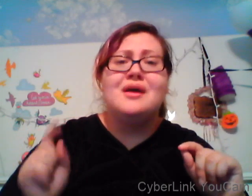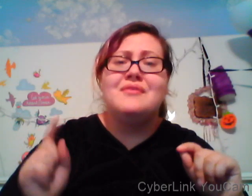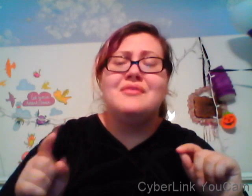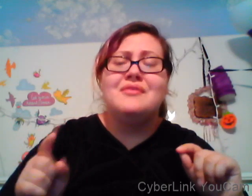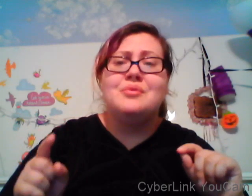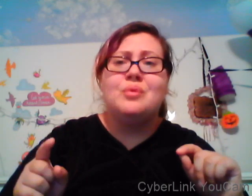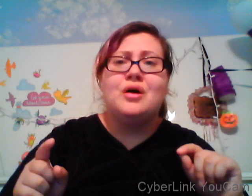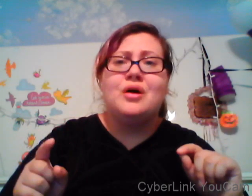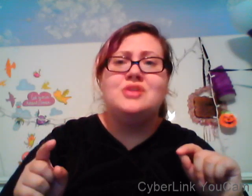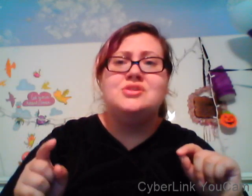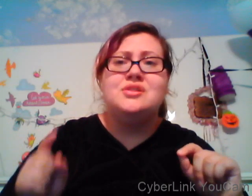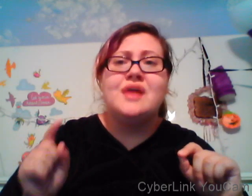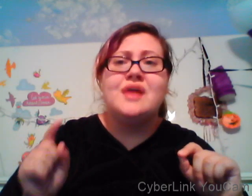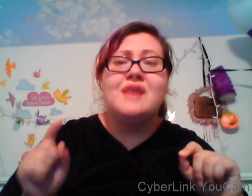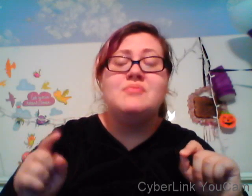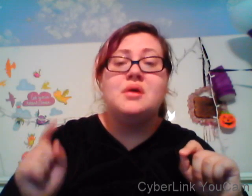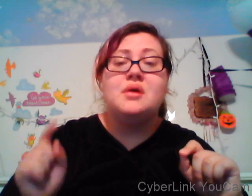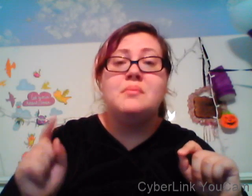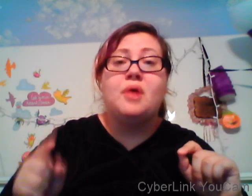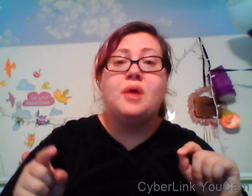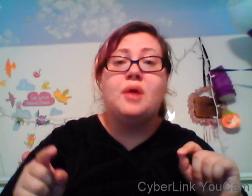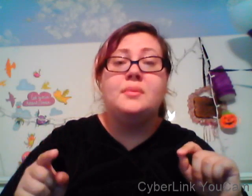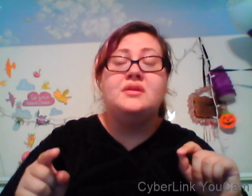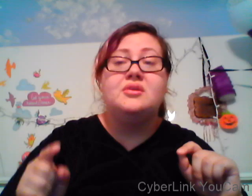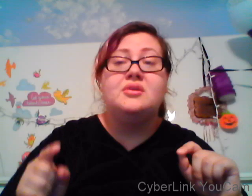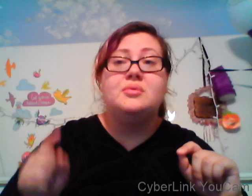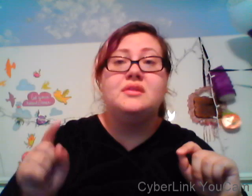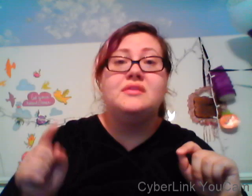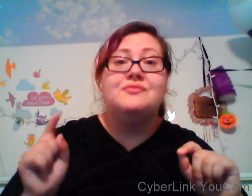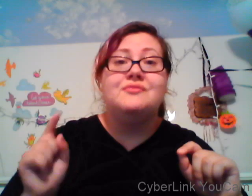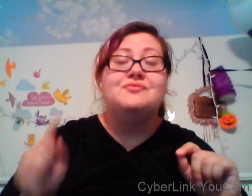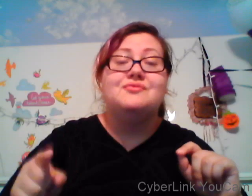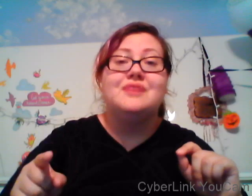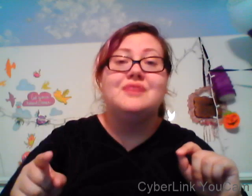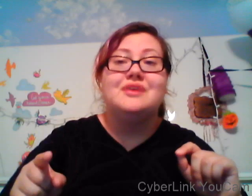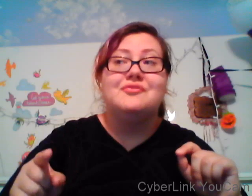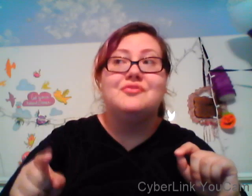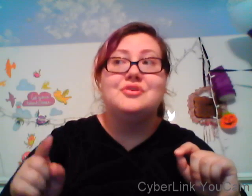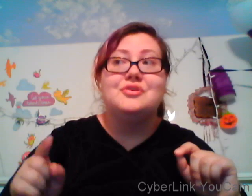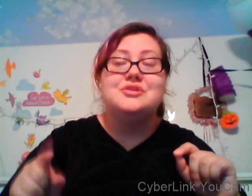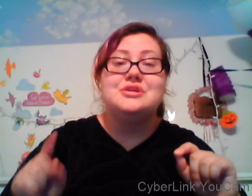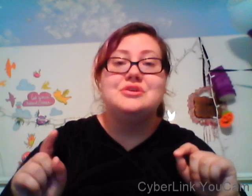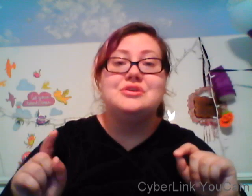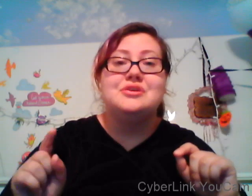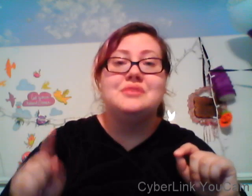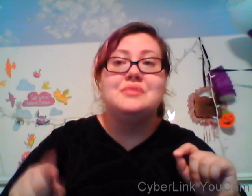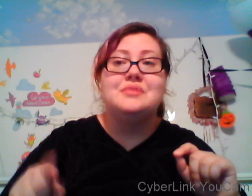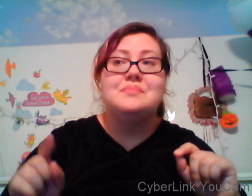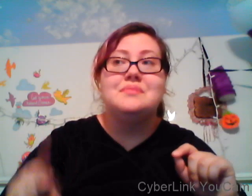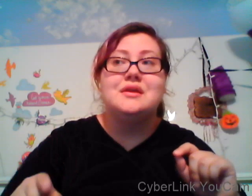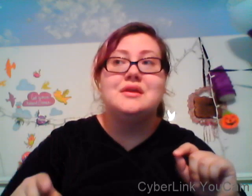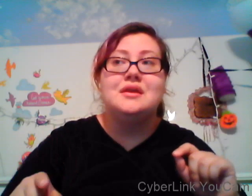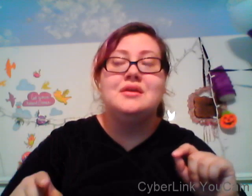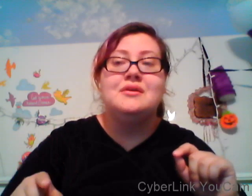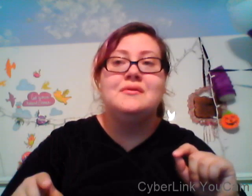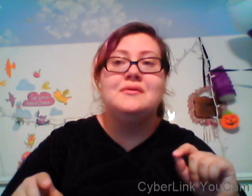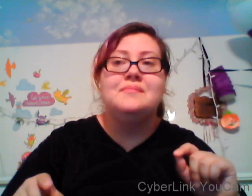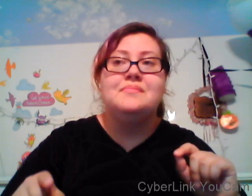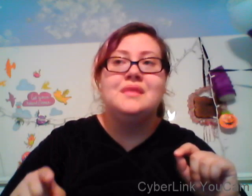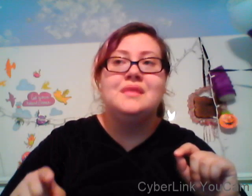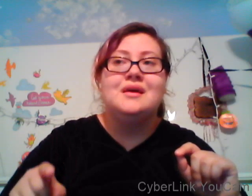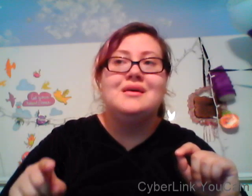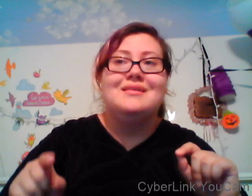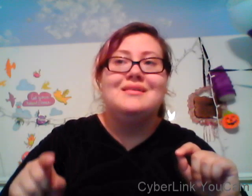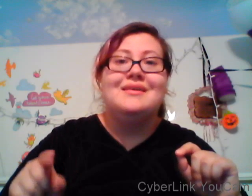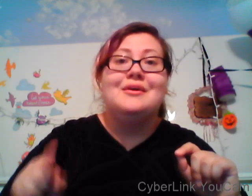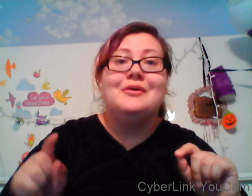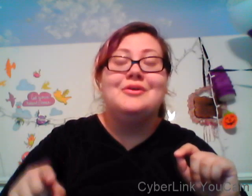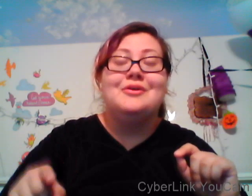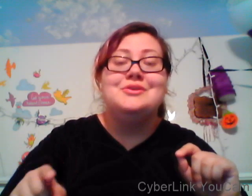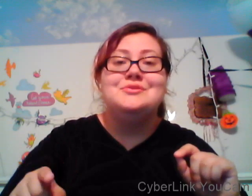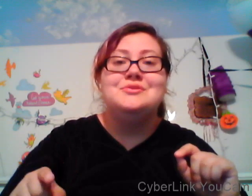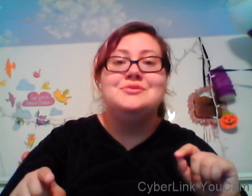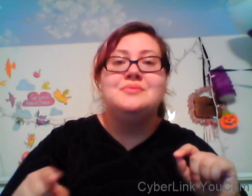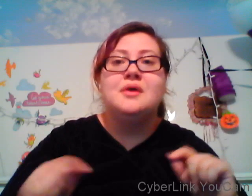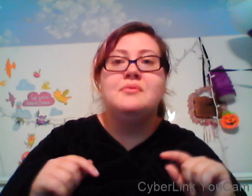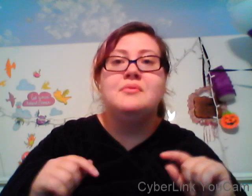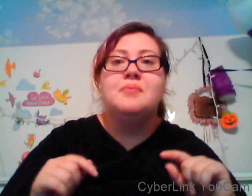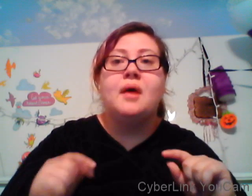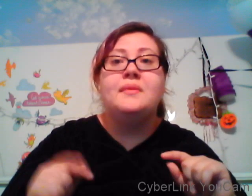people not like on the videos but like in general comment that I was not getting anywhere and that I should just